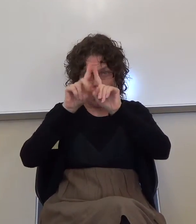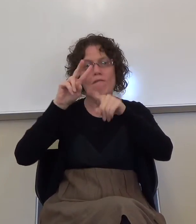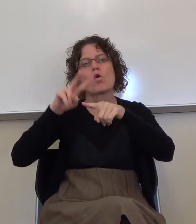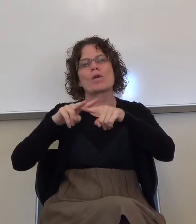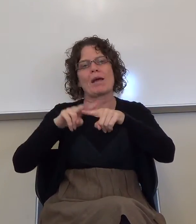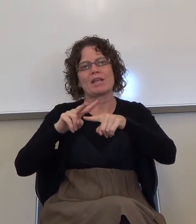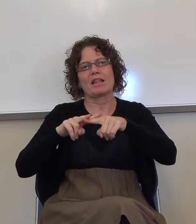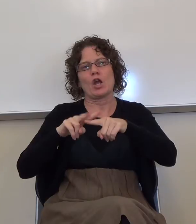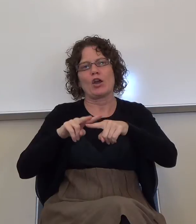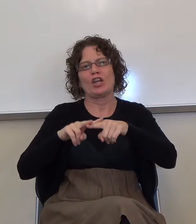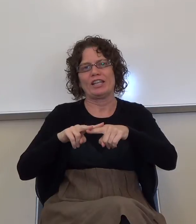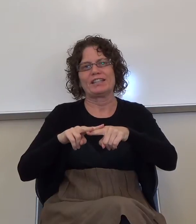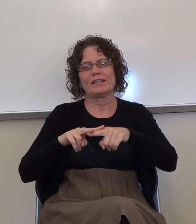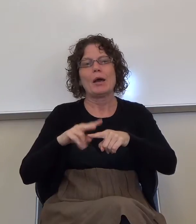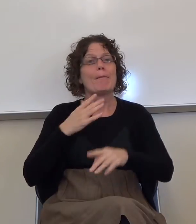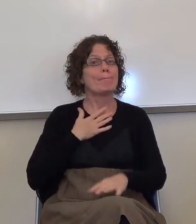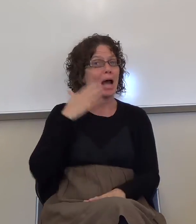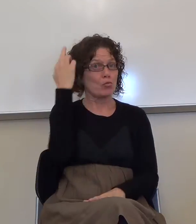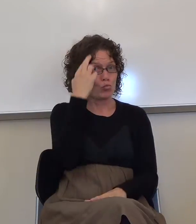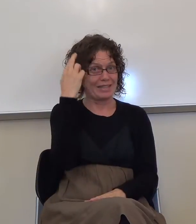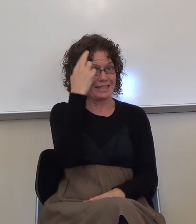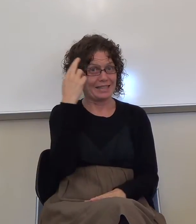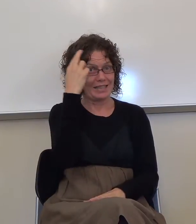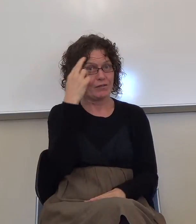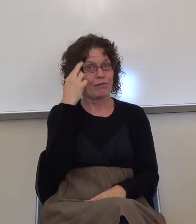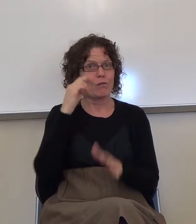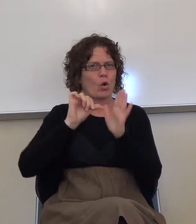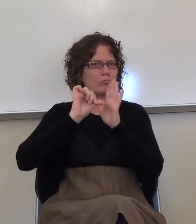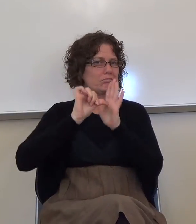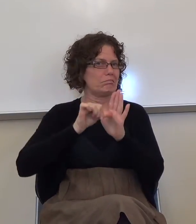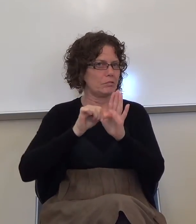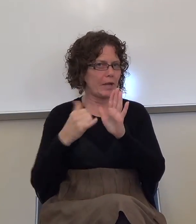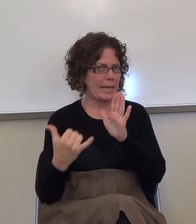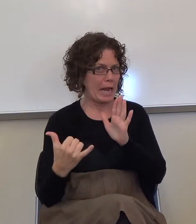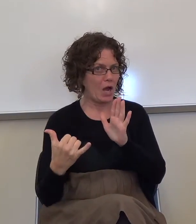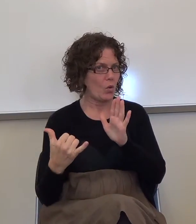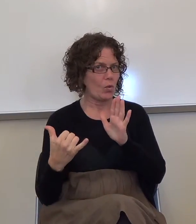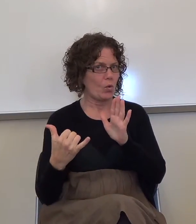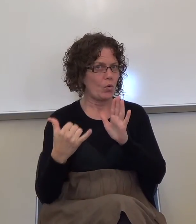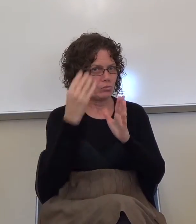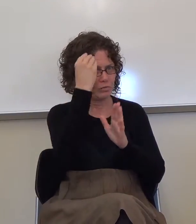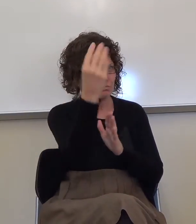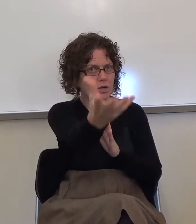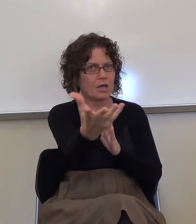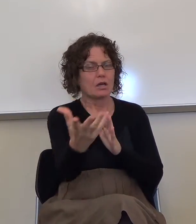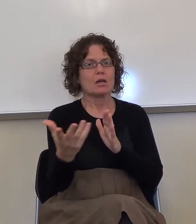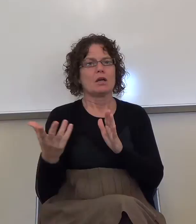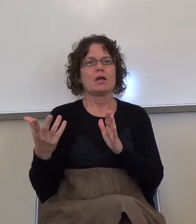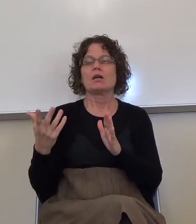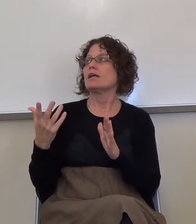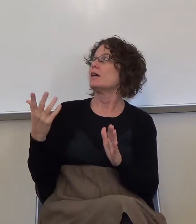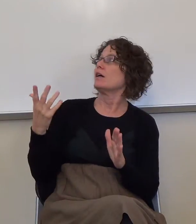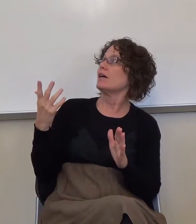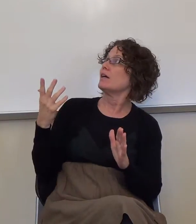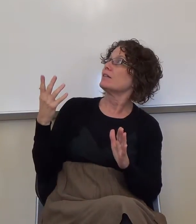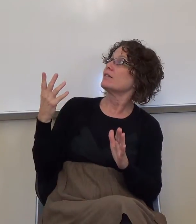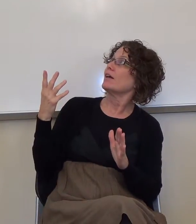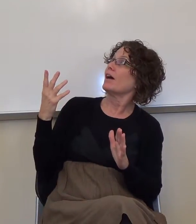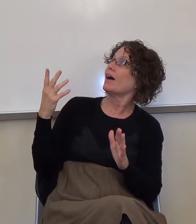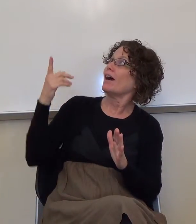So, my reason for noting this right now is that this is, if you have one of these little guys